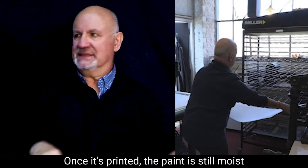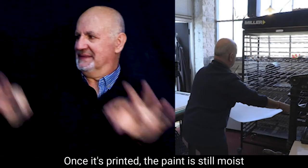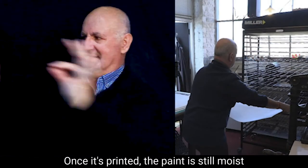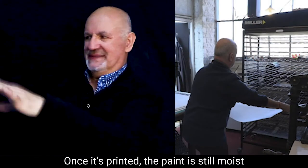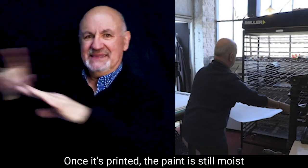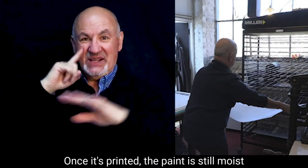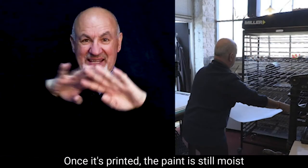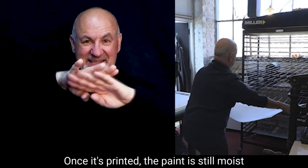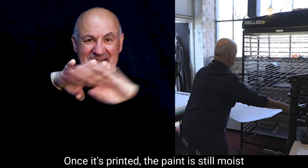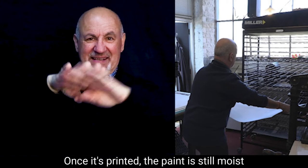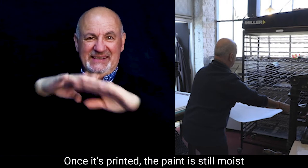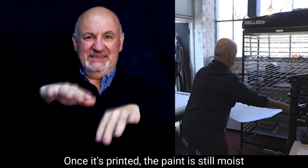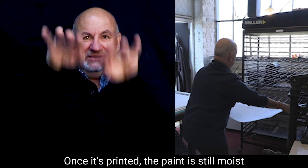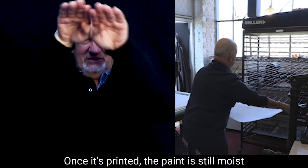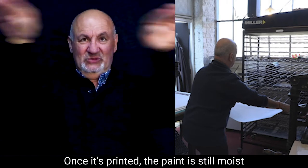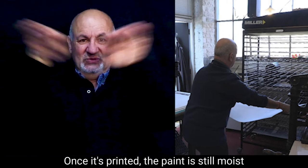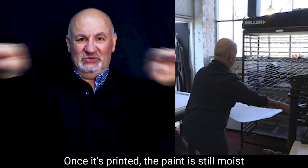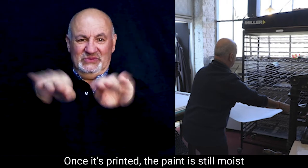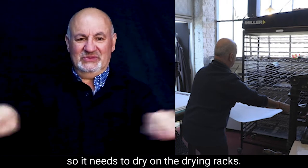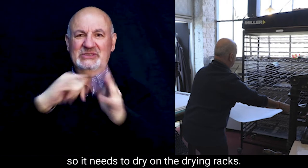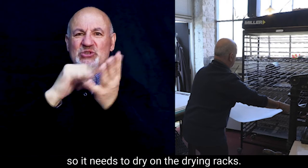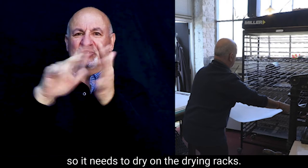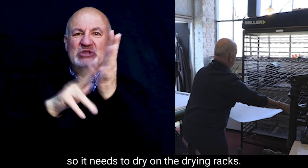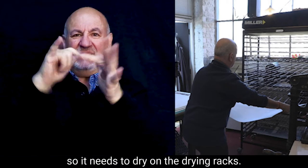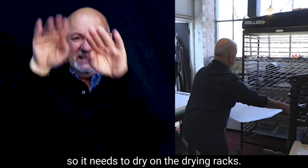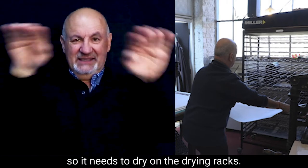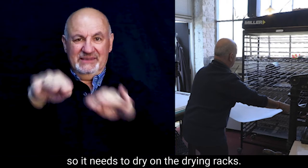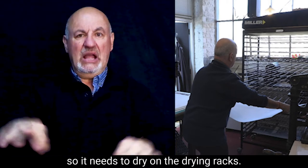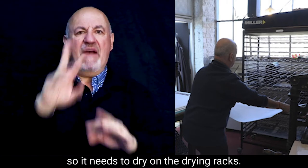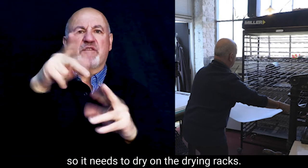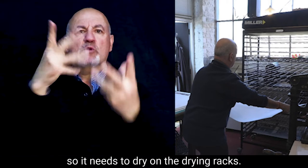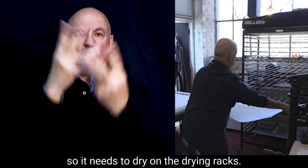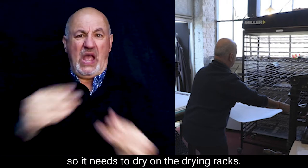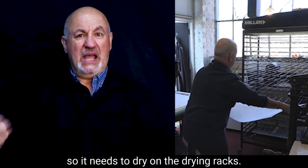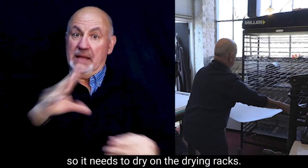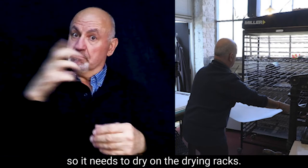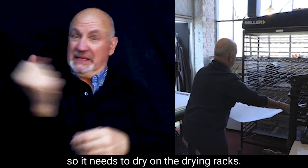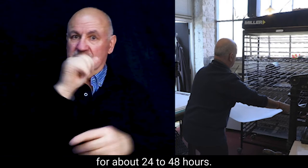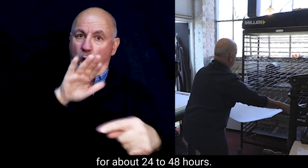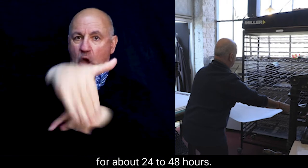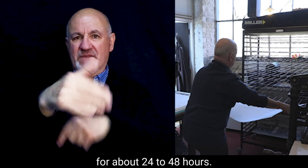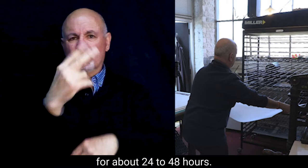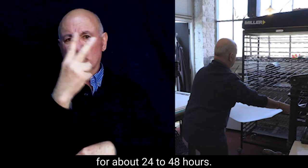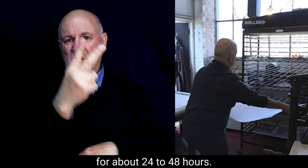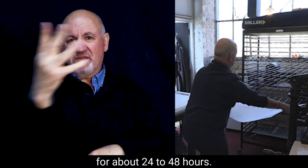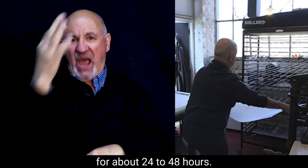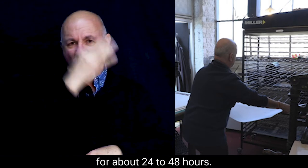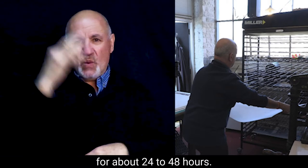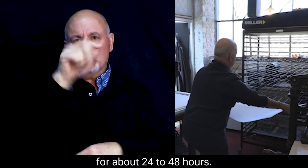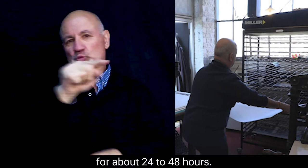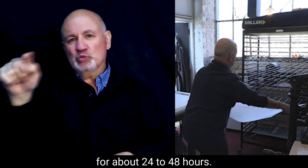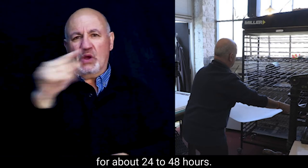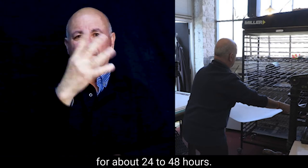Once it's printed, the paint is still moist so it needs to dry on the drying racks for about 24